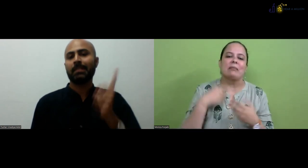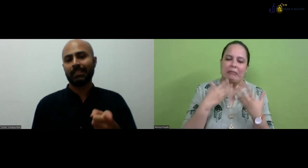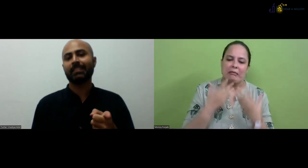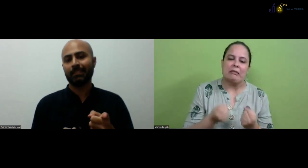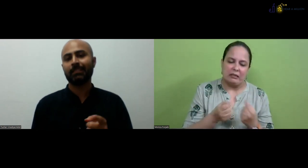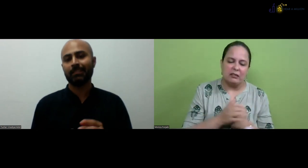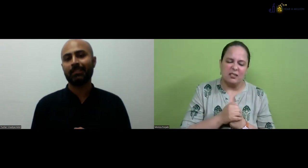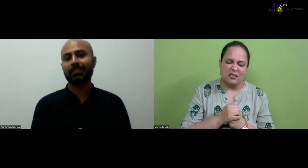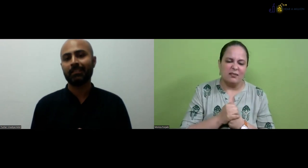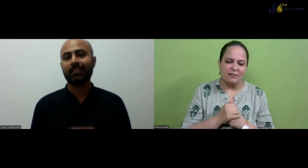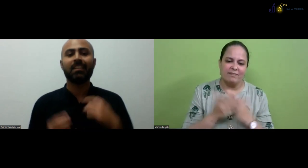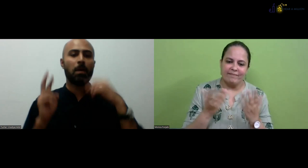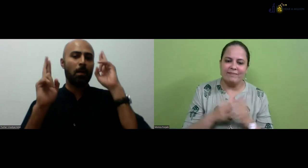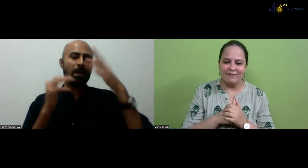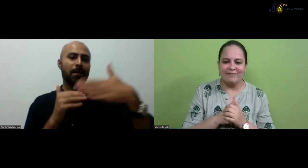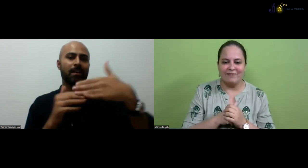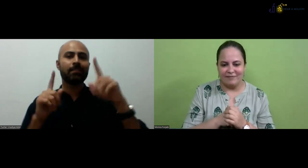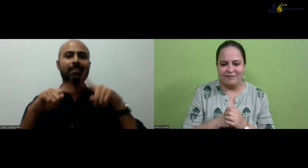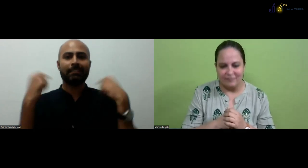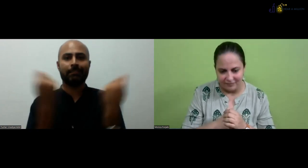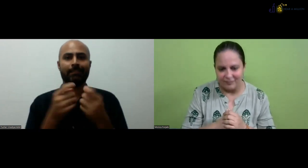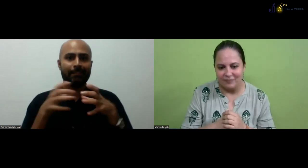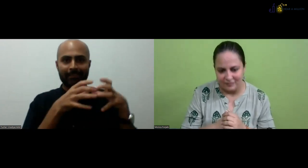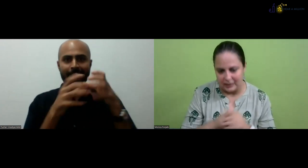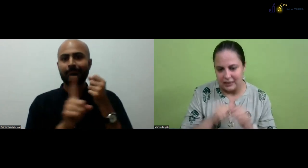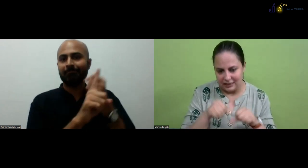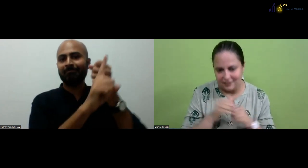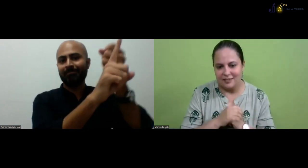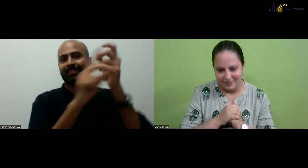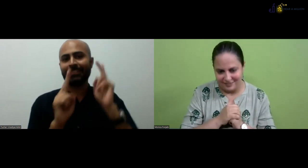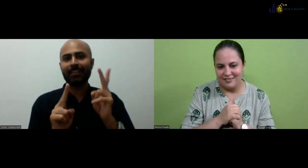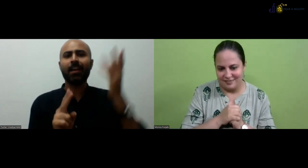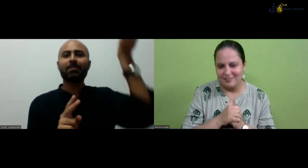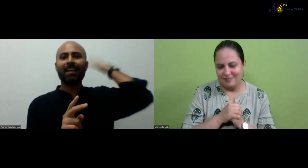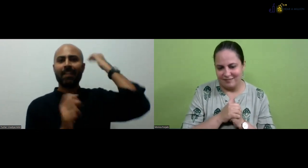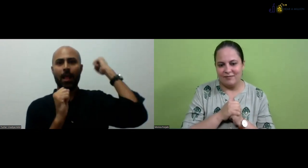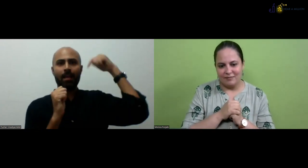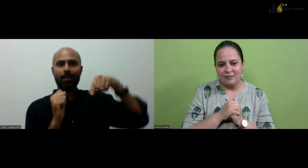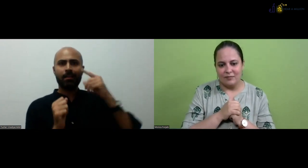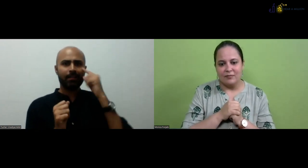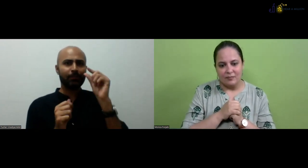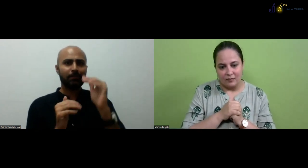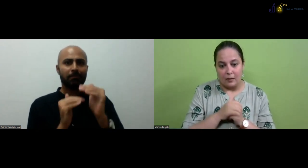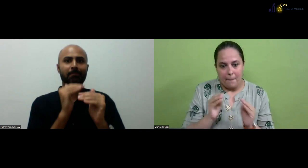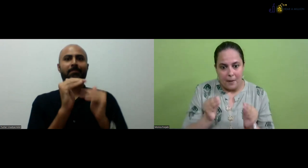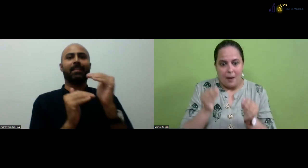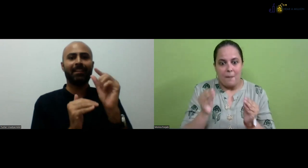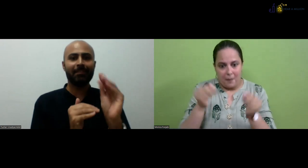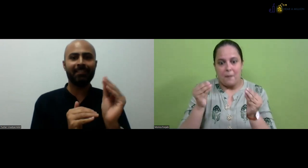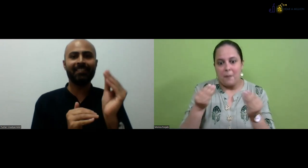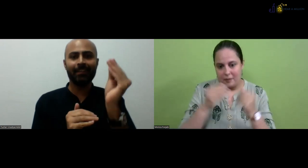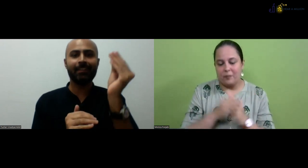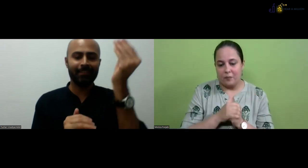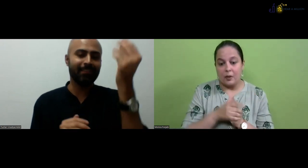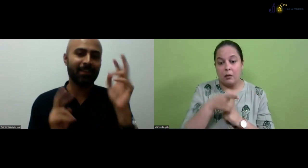I think they should not be provided with the option. They should, it should be a mandatory subject. I really hope that, you know, the advocacy effects,